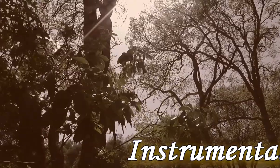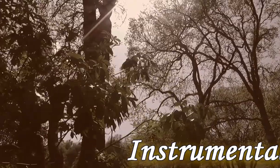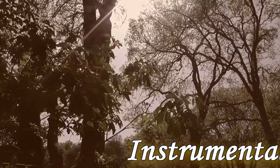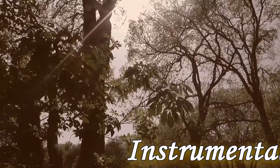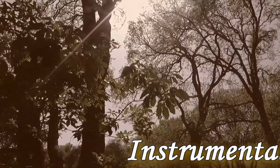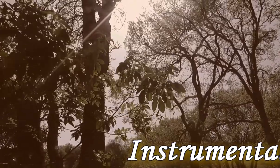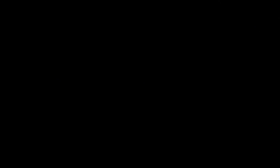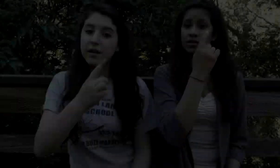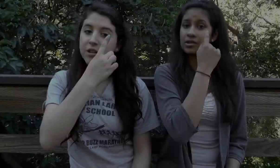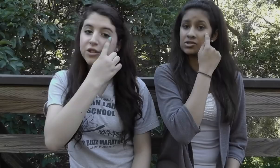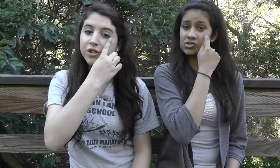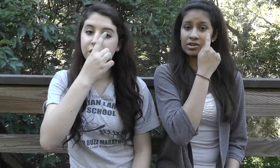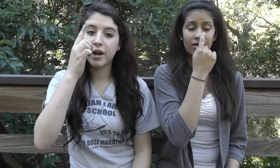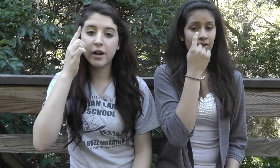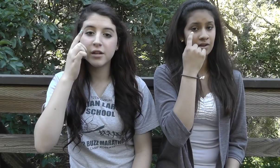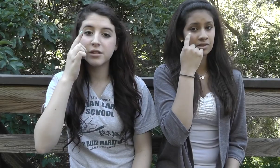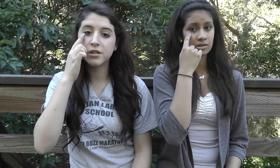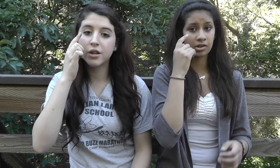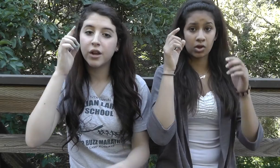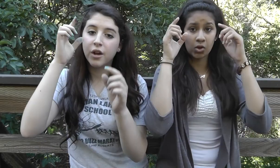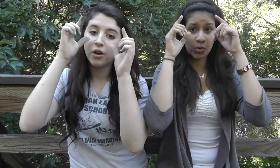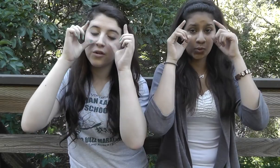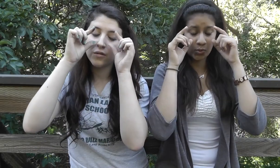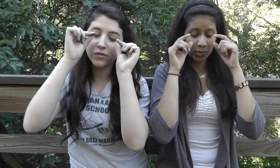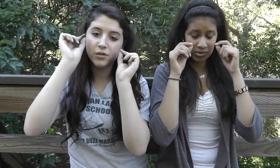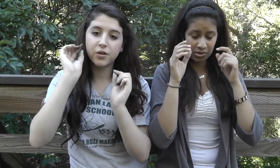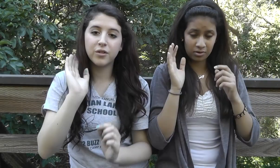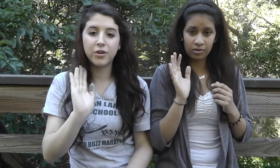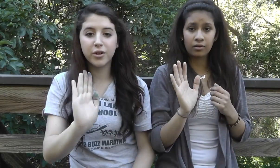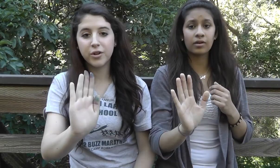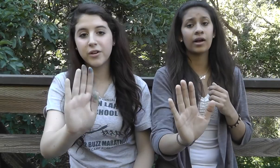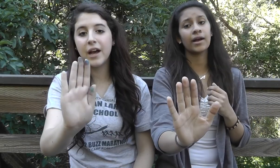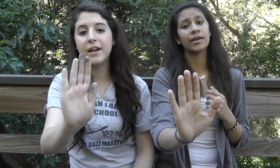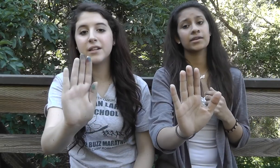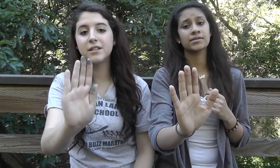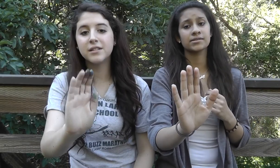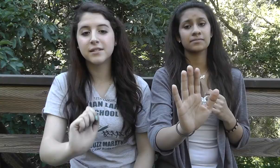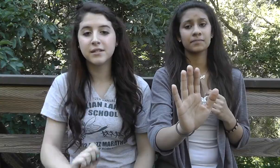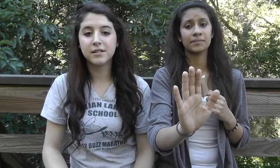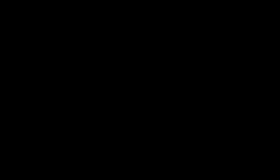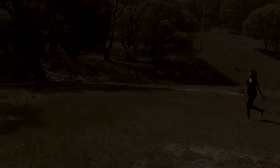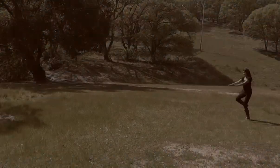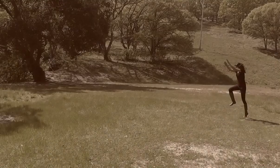Just close your eyes, the going